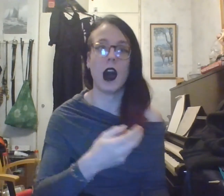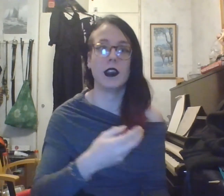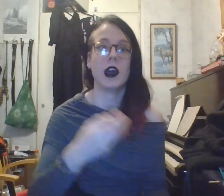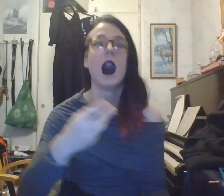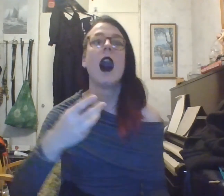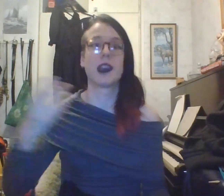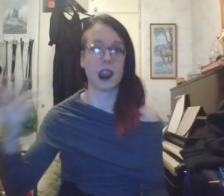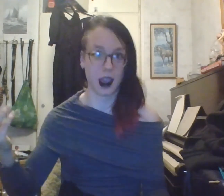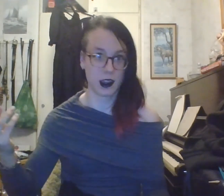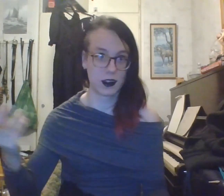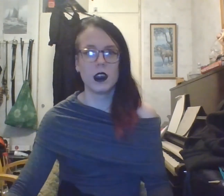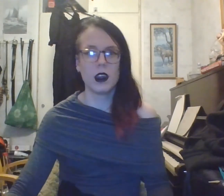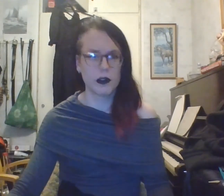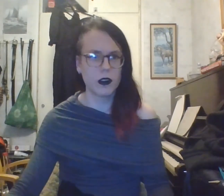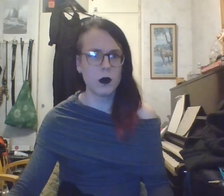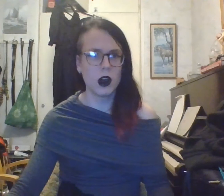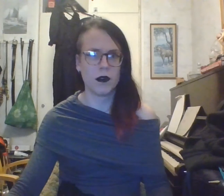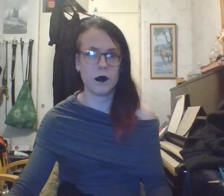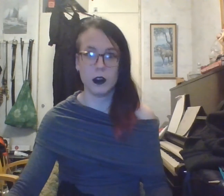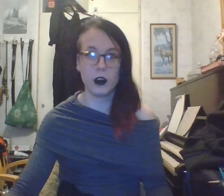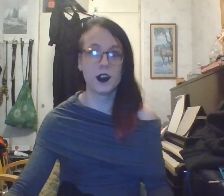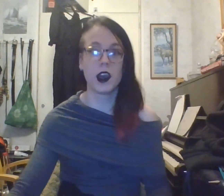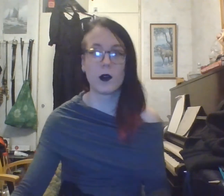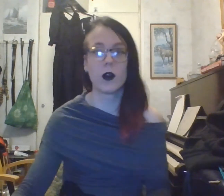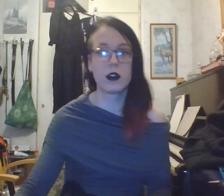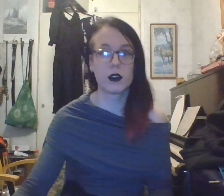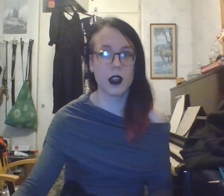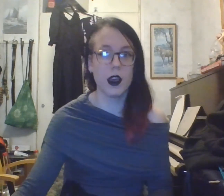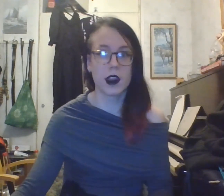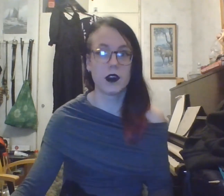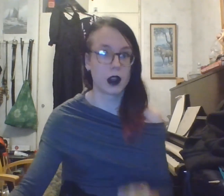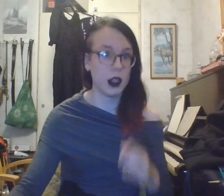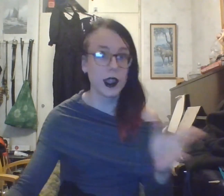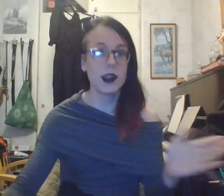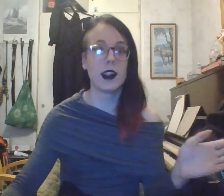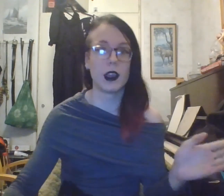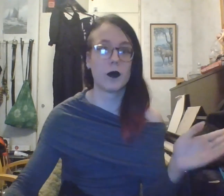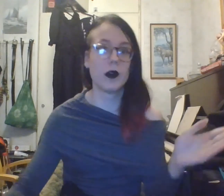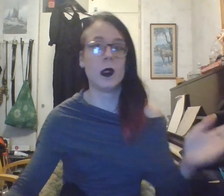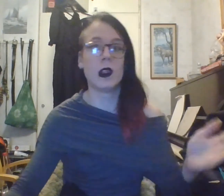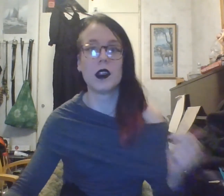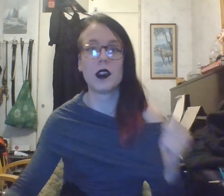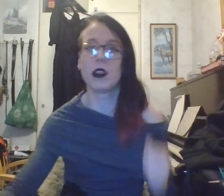Anarchia. A form of non-hierarchical society, or a leaderless, rulerless society,